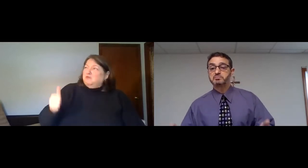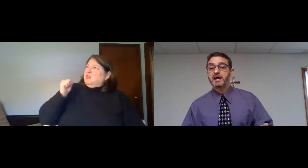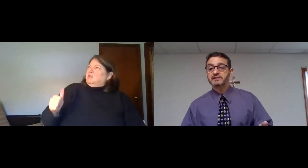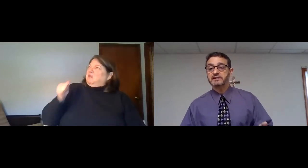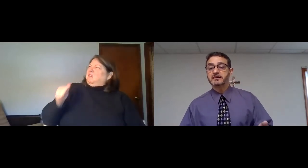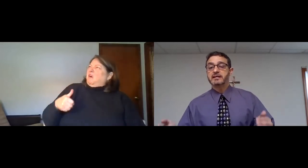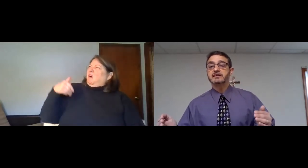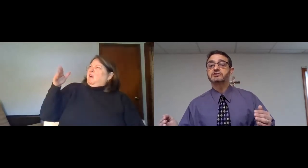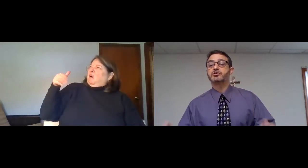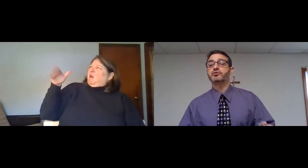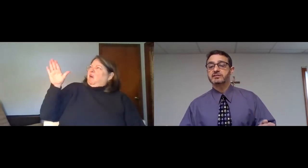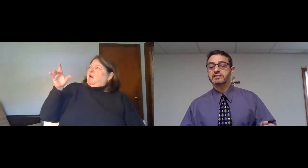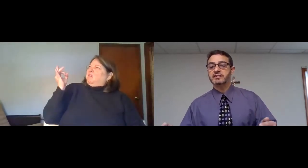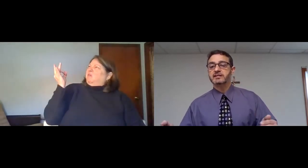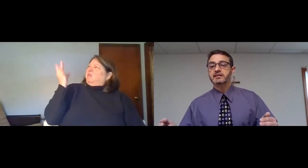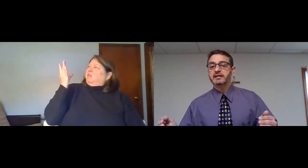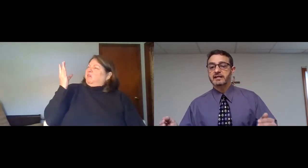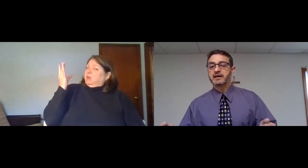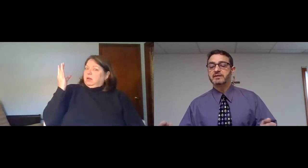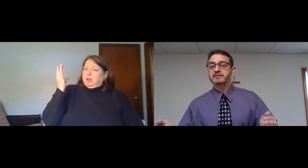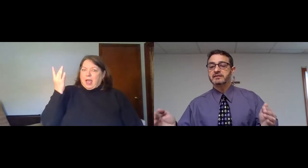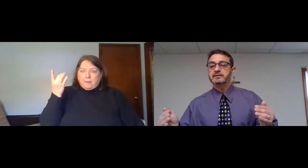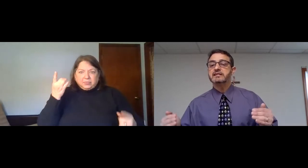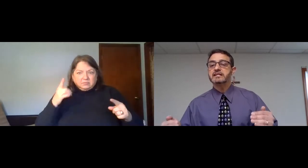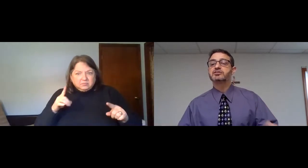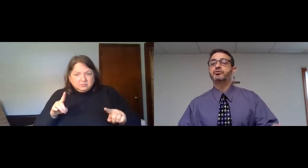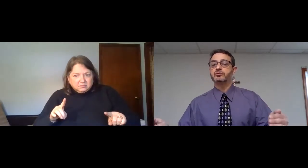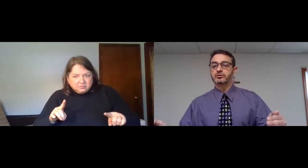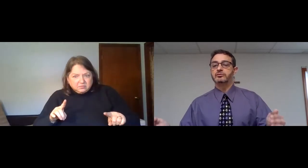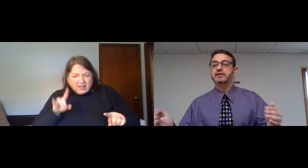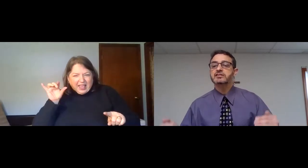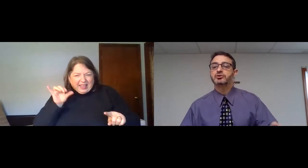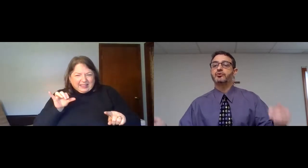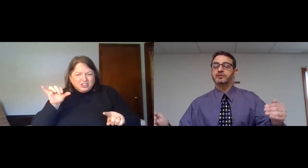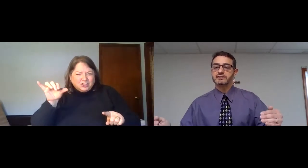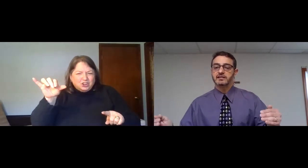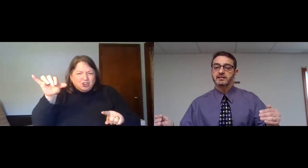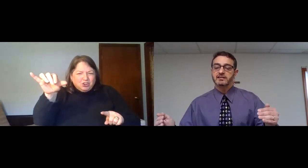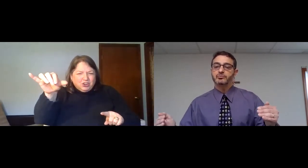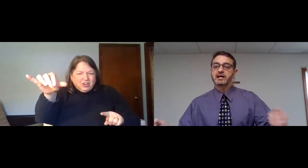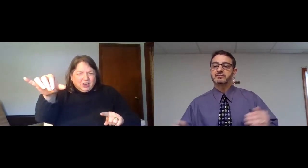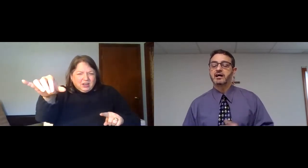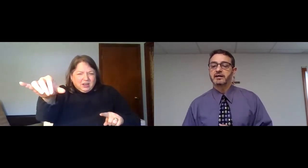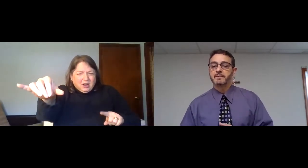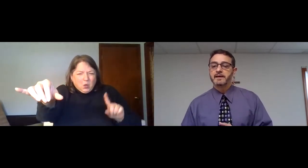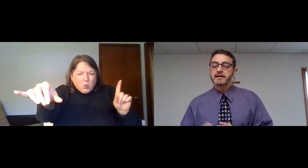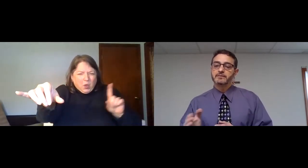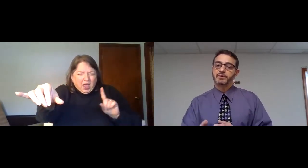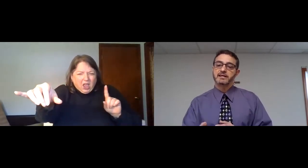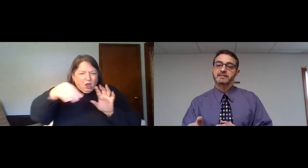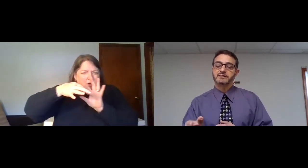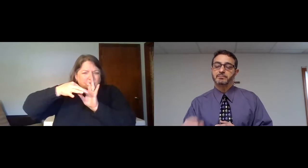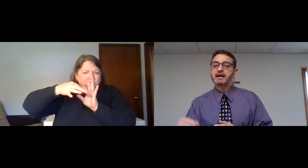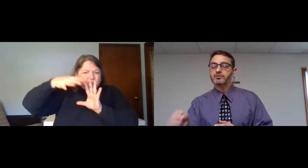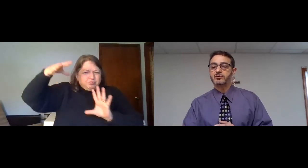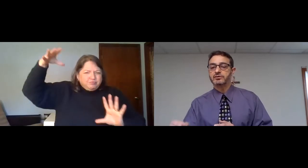we will spend an eternity, and I mean eternal, eternity without God, in